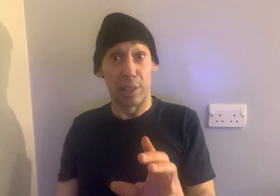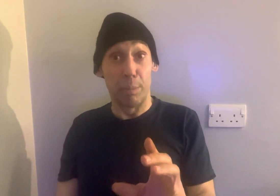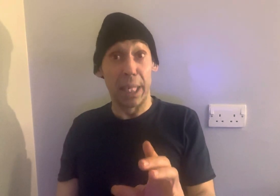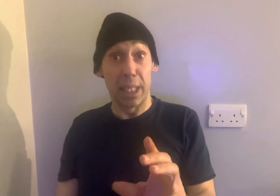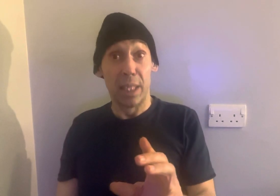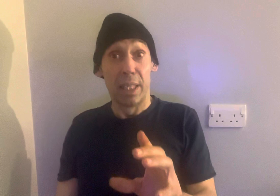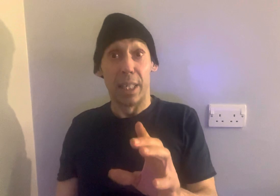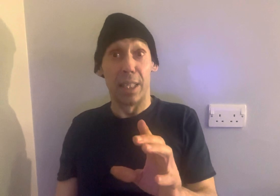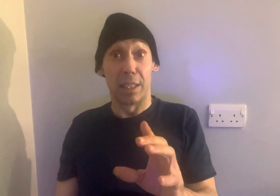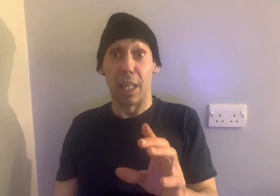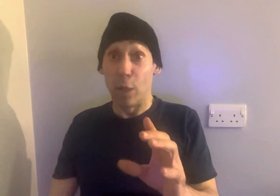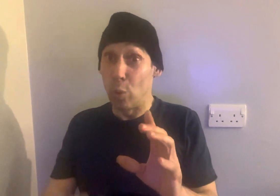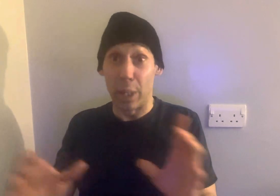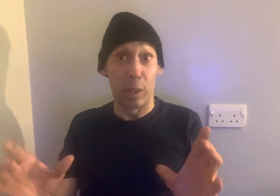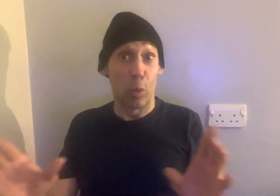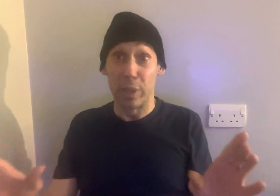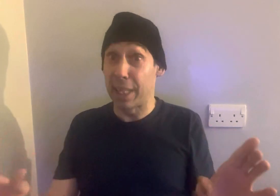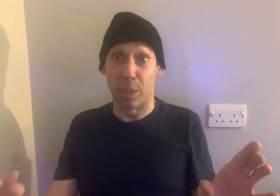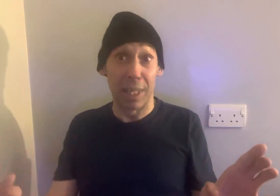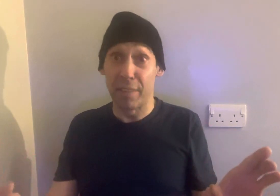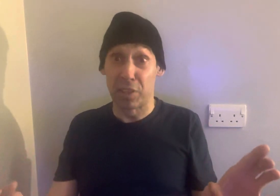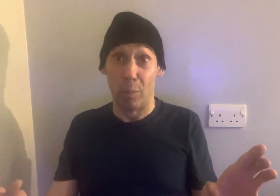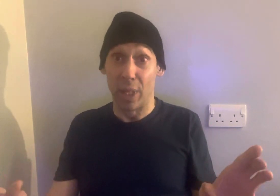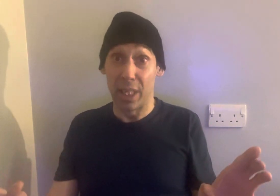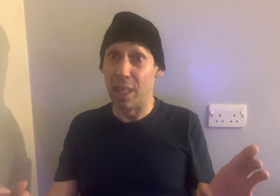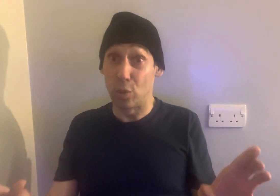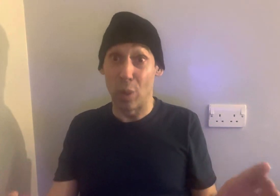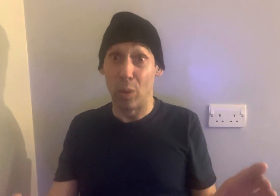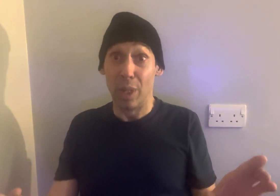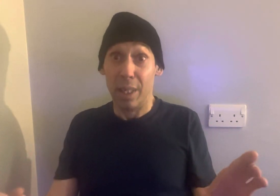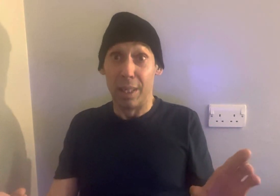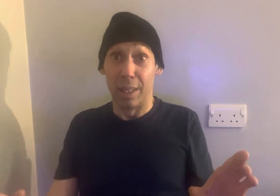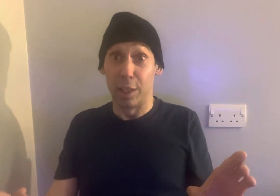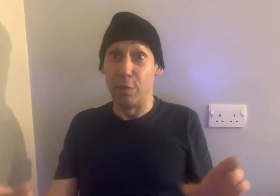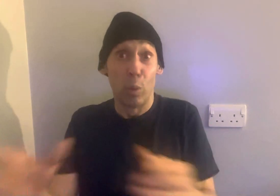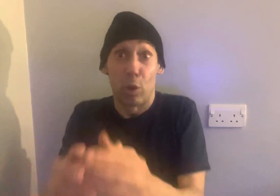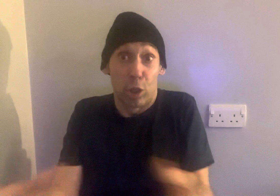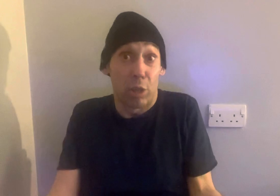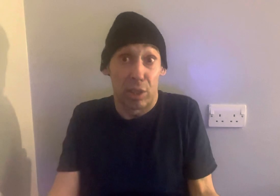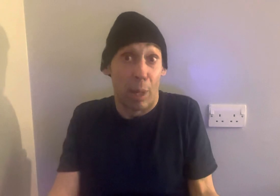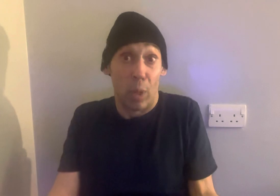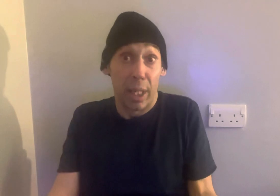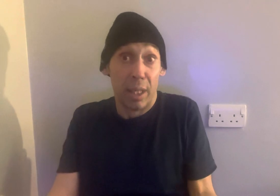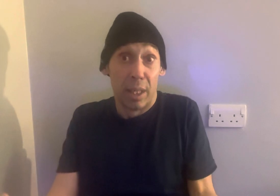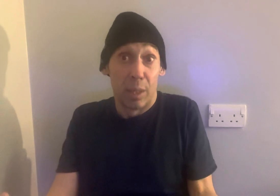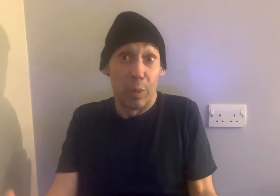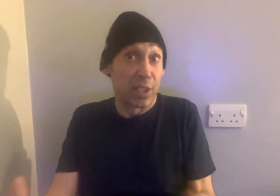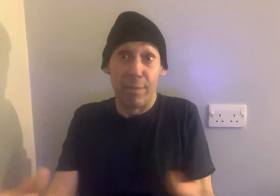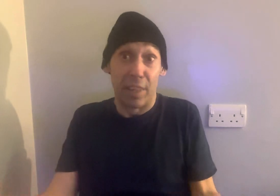money is that it always has to be left somewhere as well. You've always got to trust someone with something.